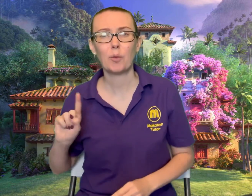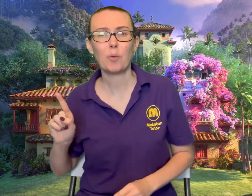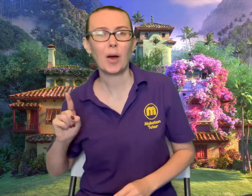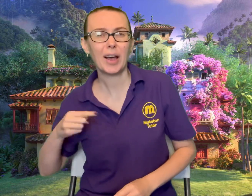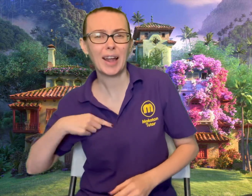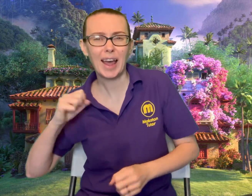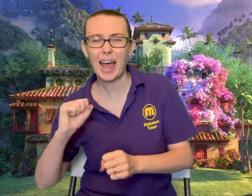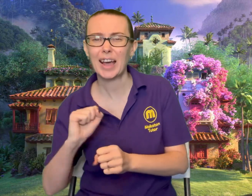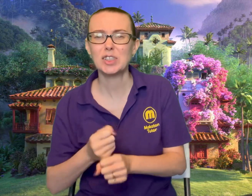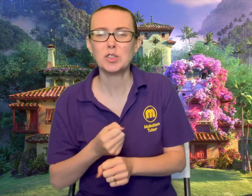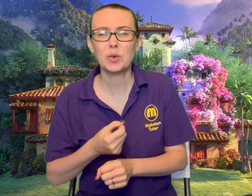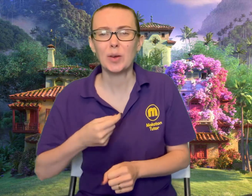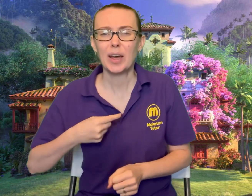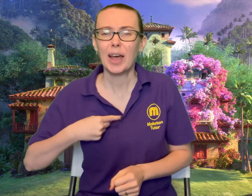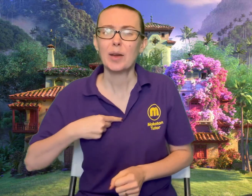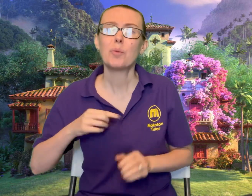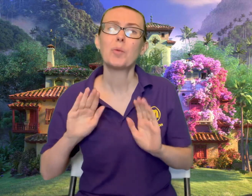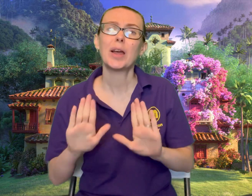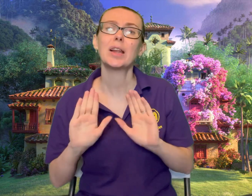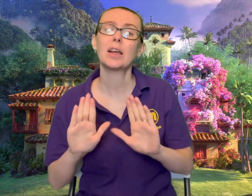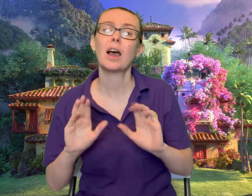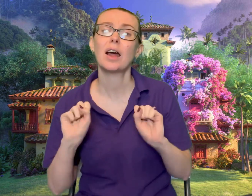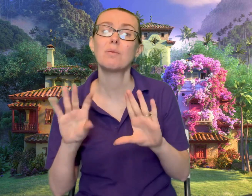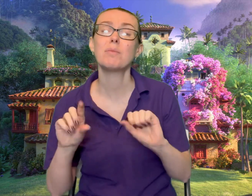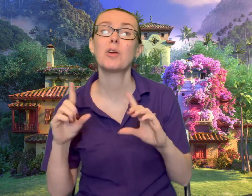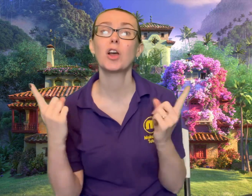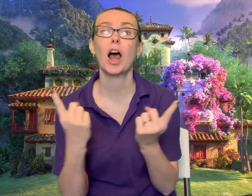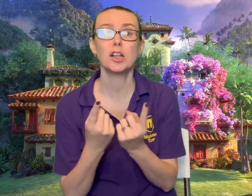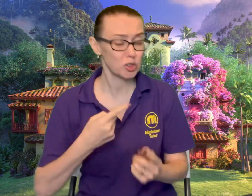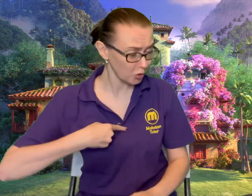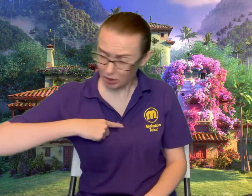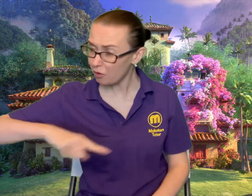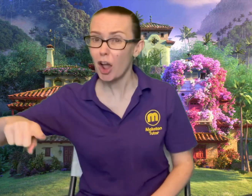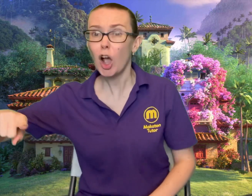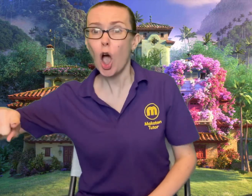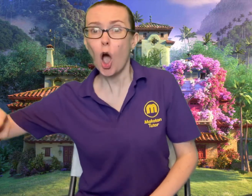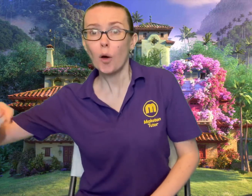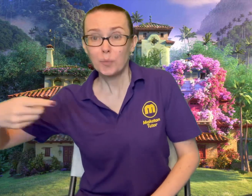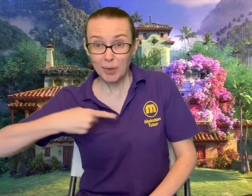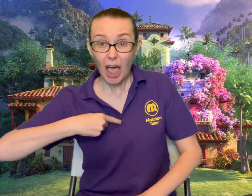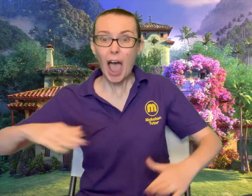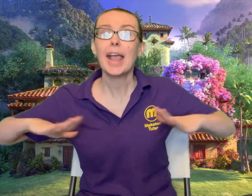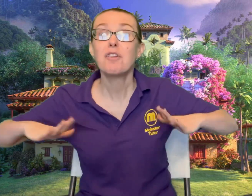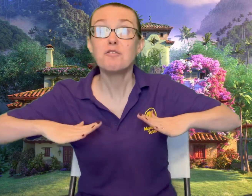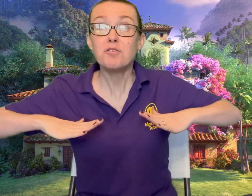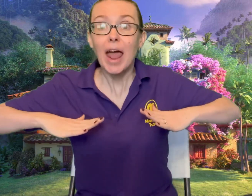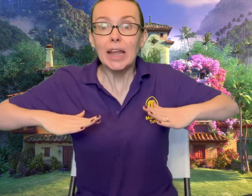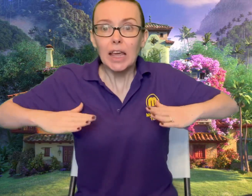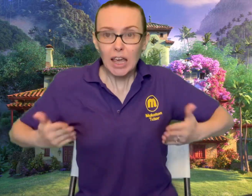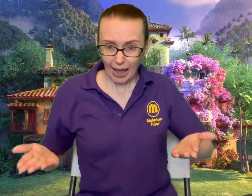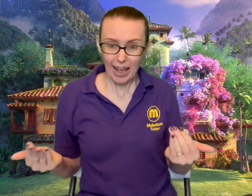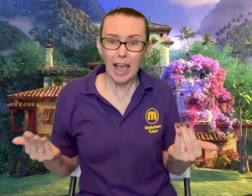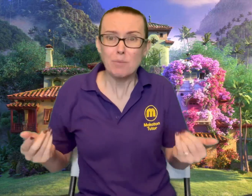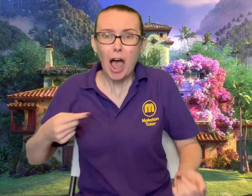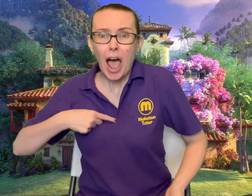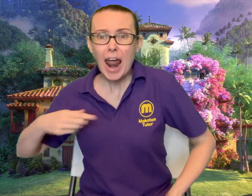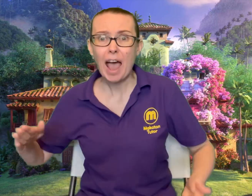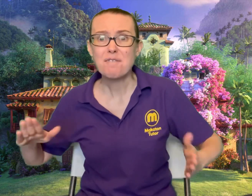what can I do? I'm still waiting on a miracle So here I go I am ready, come on, I'm